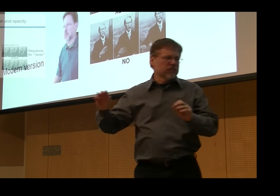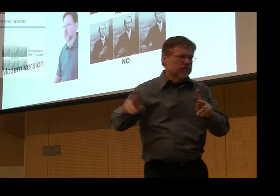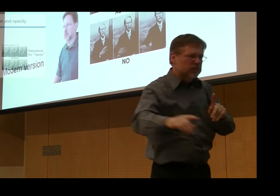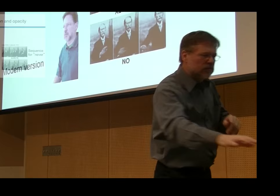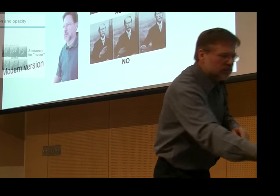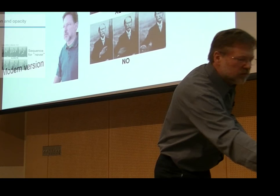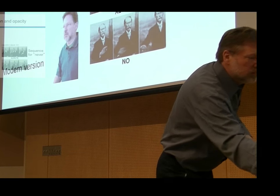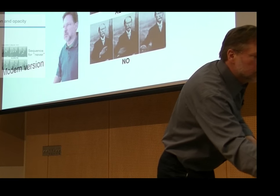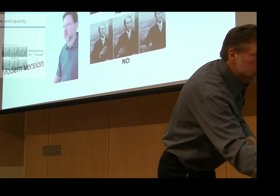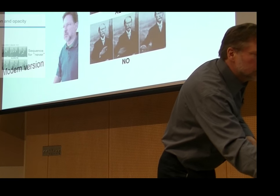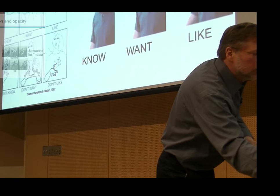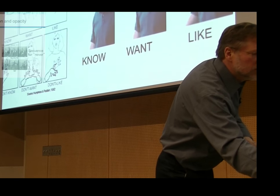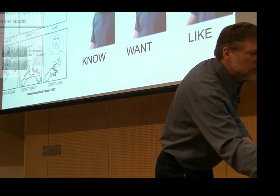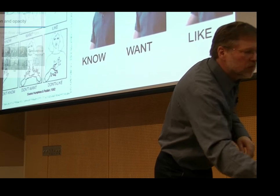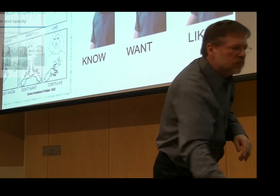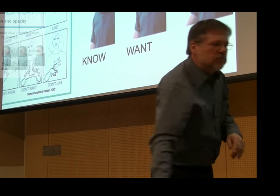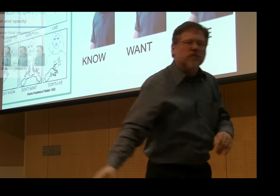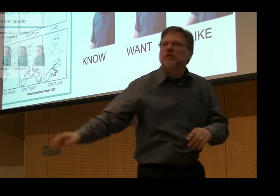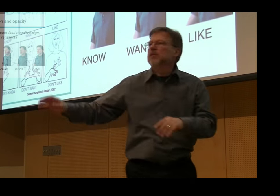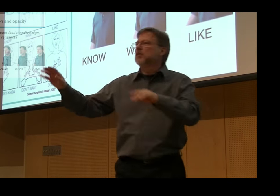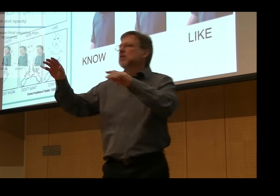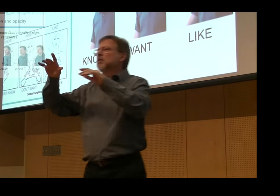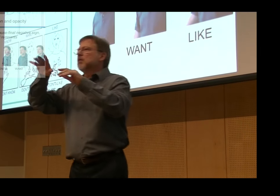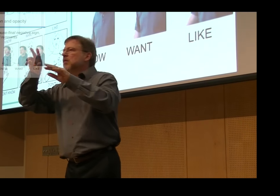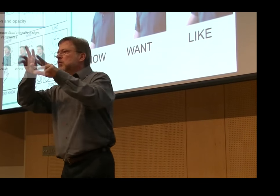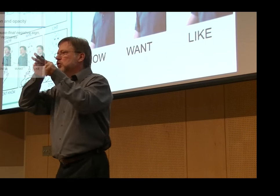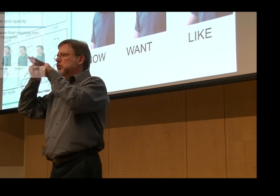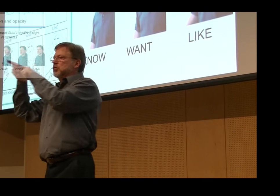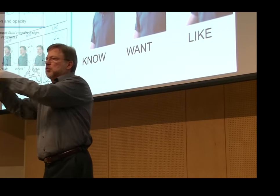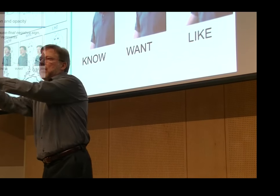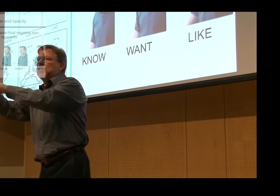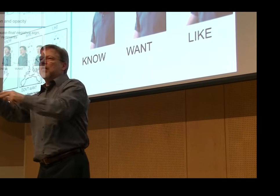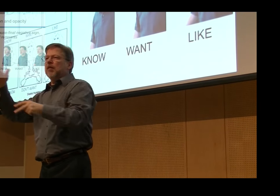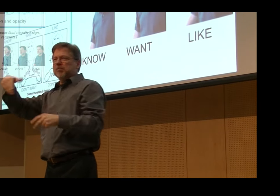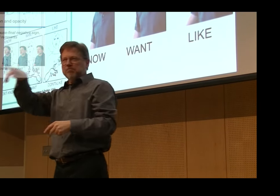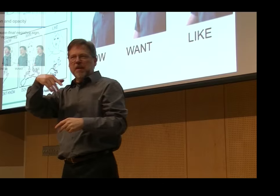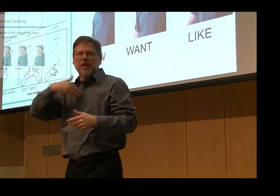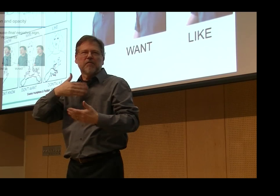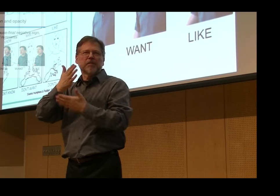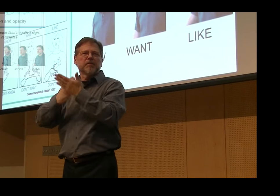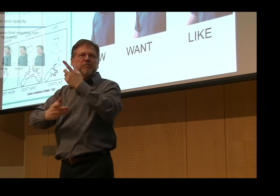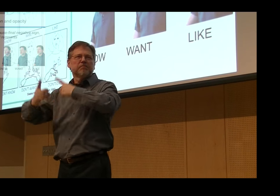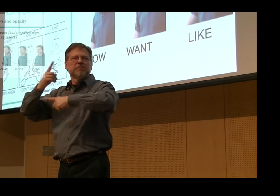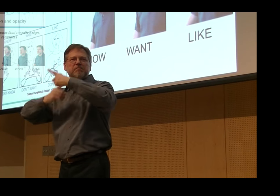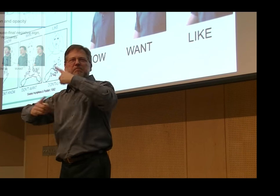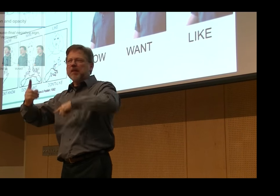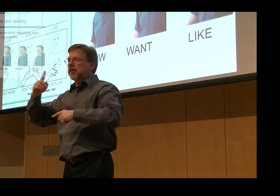It's become opaque. Its meaning has become opaque in the sign for never. However, in other modern